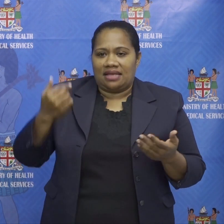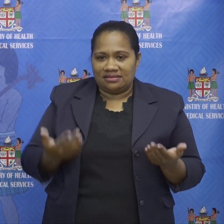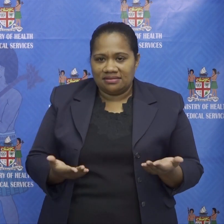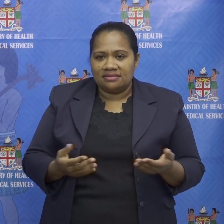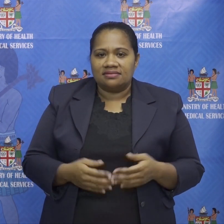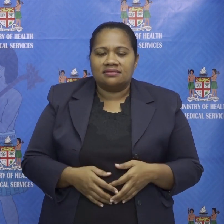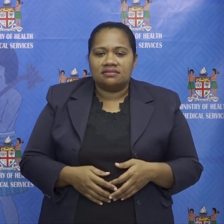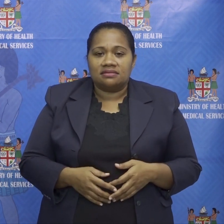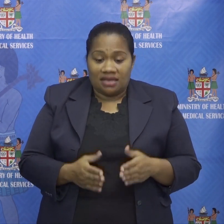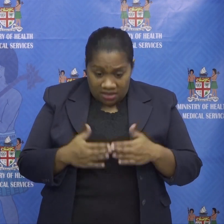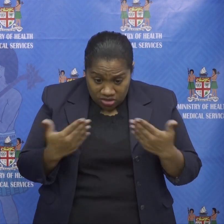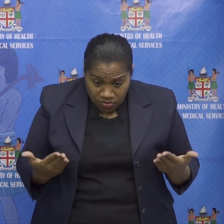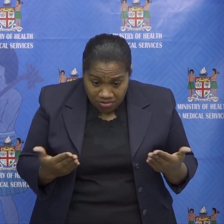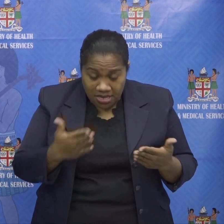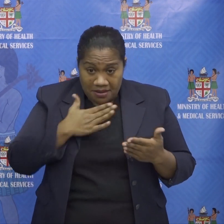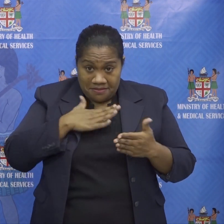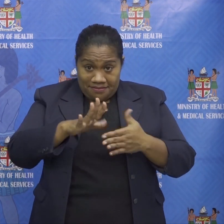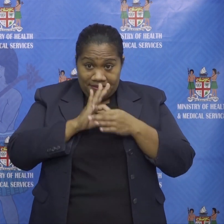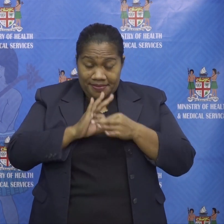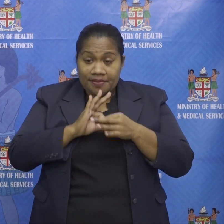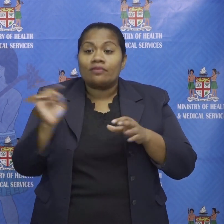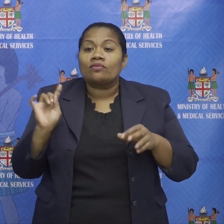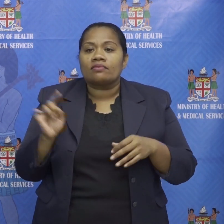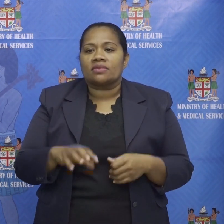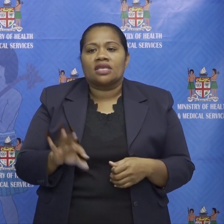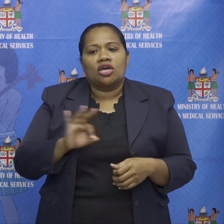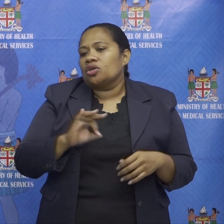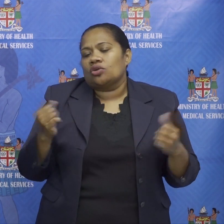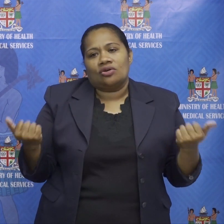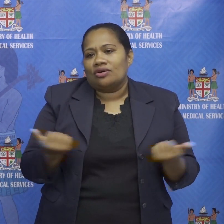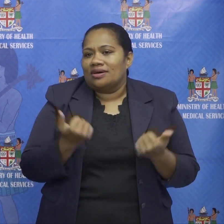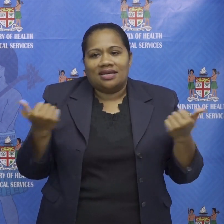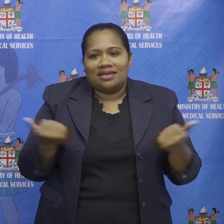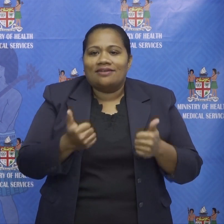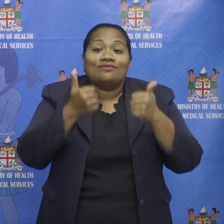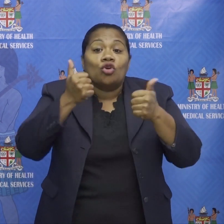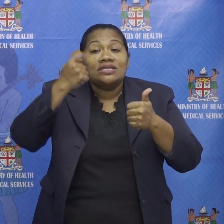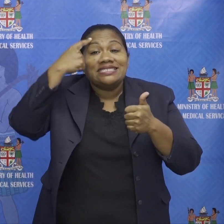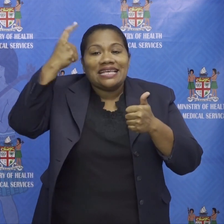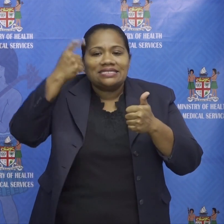the moment my own feeling is that there's not enough good sense in the common sense space